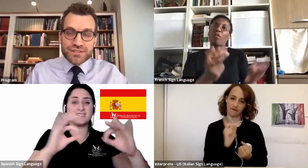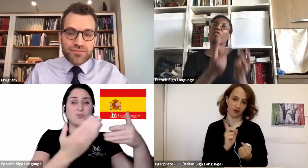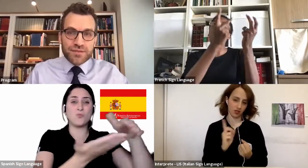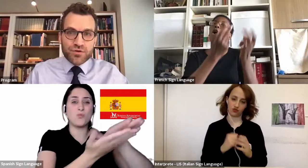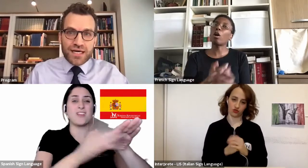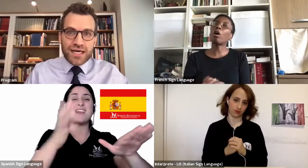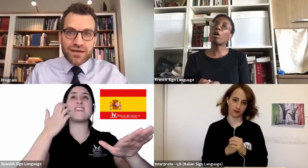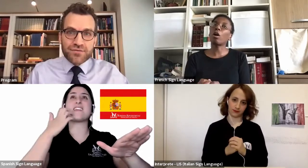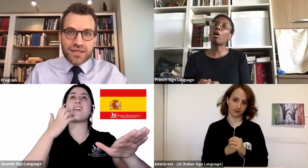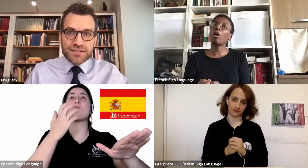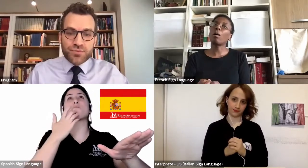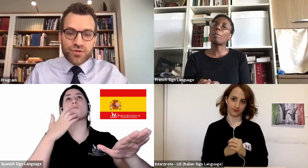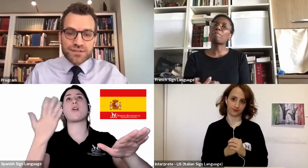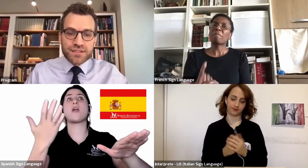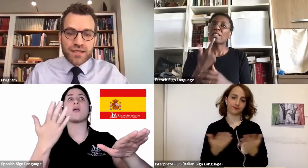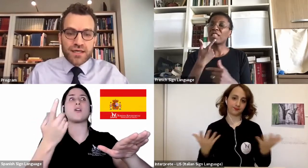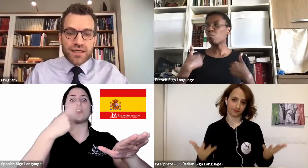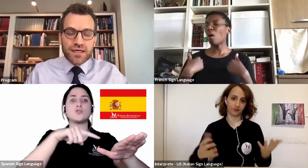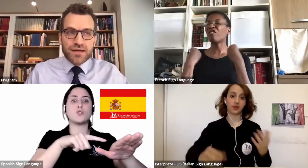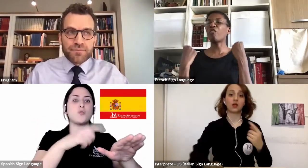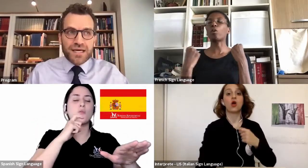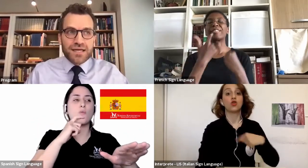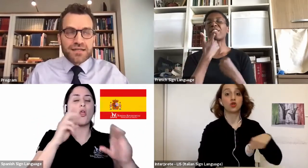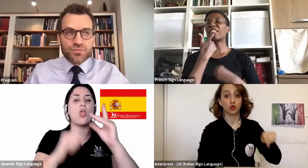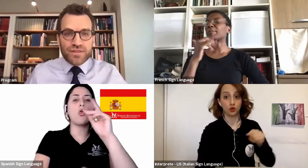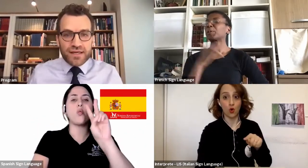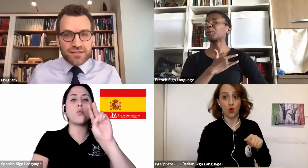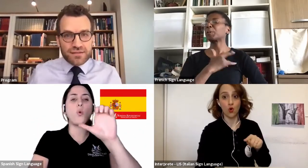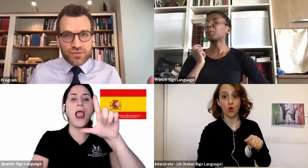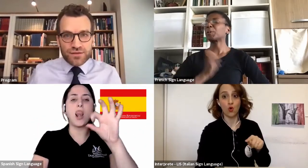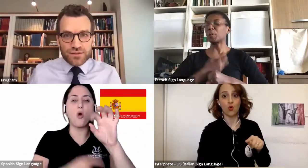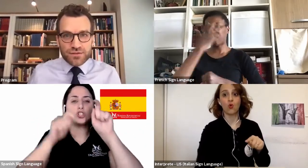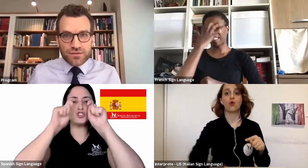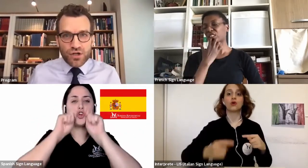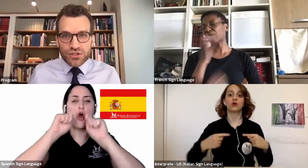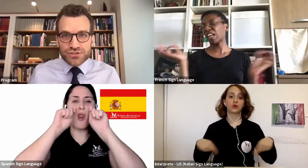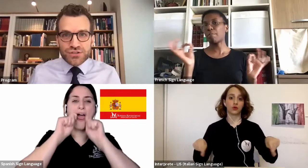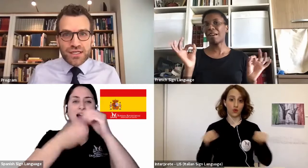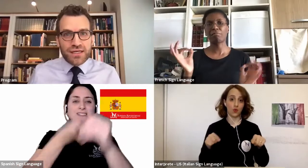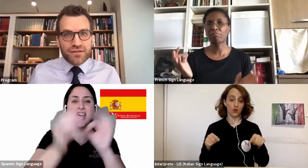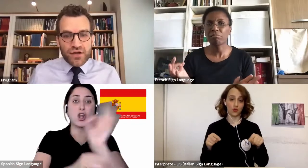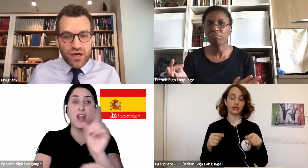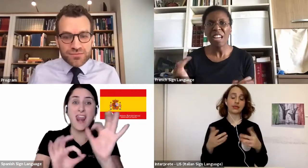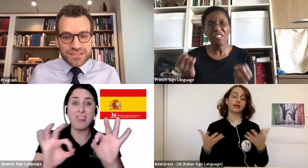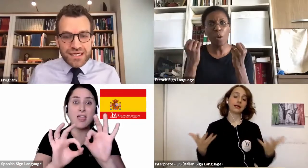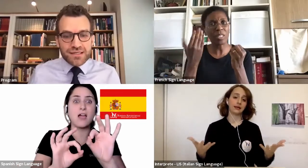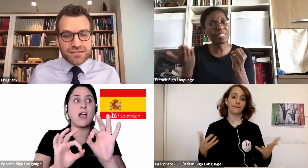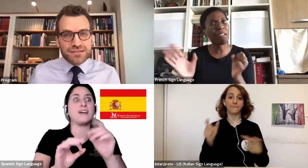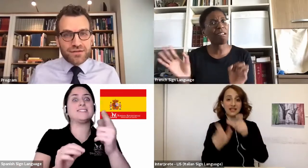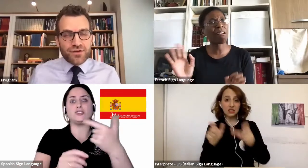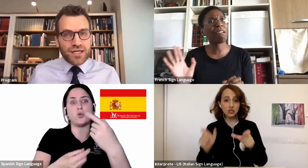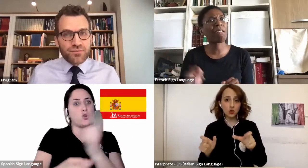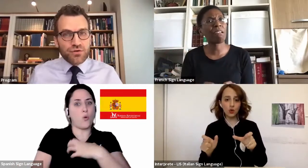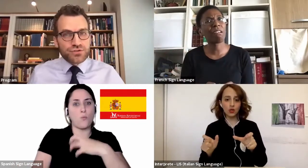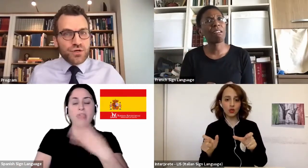losses that people have experienced. And with that, with loss, the calm sadness,